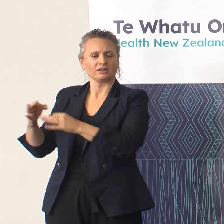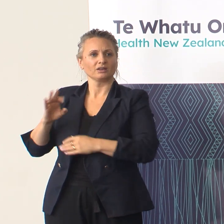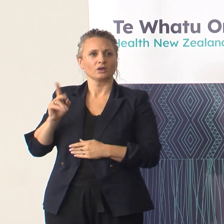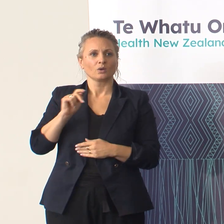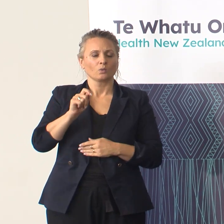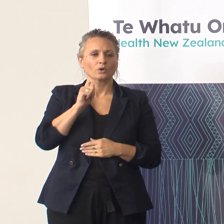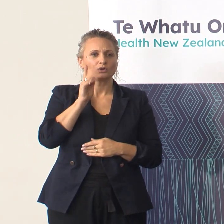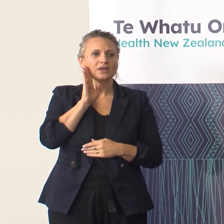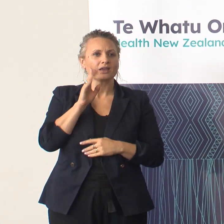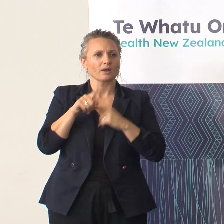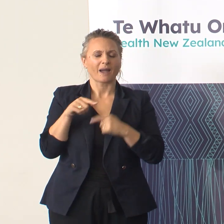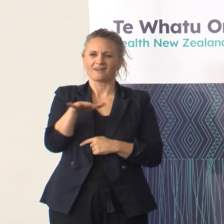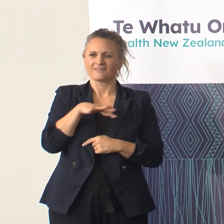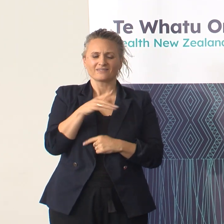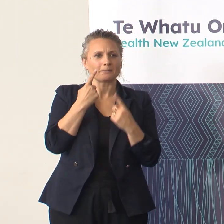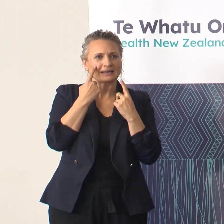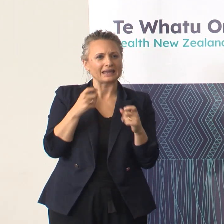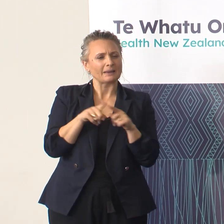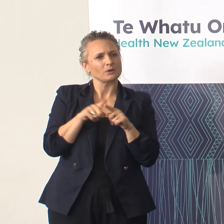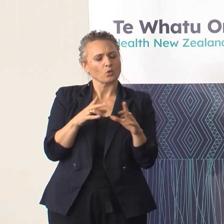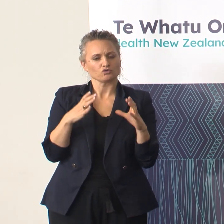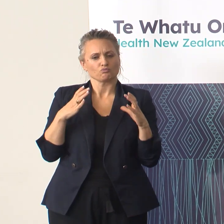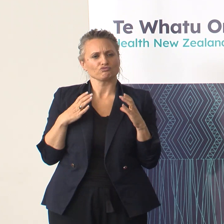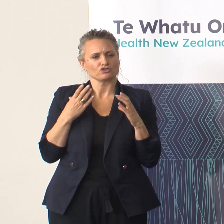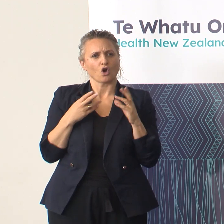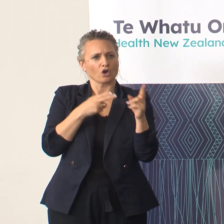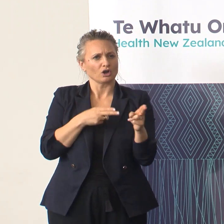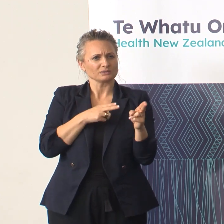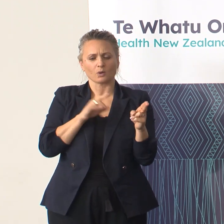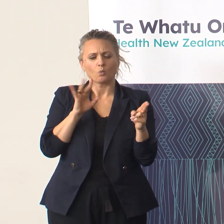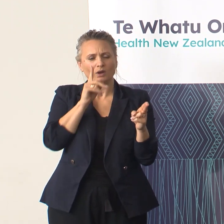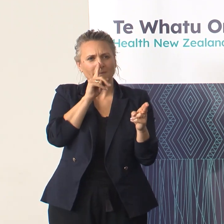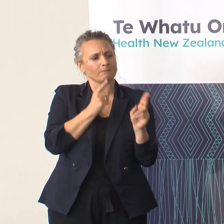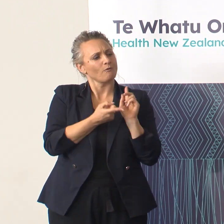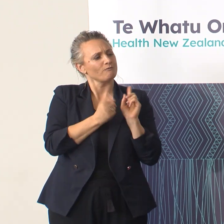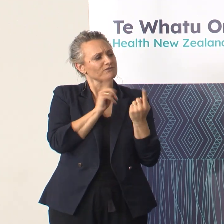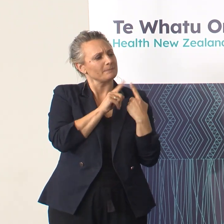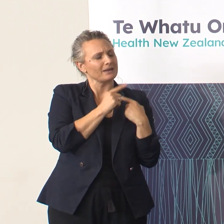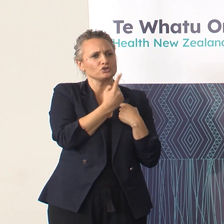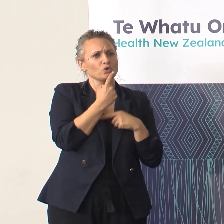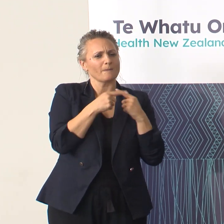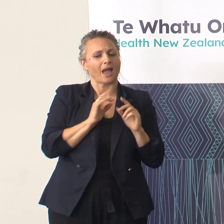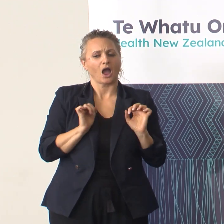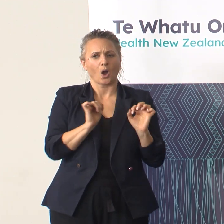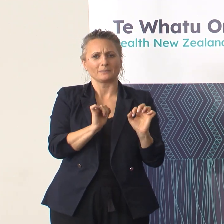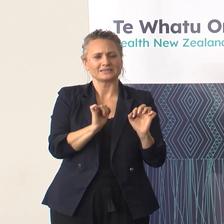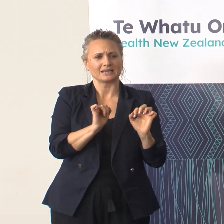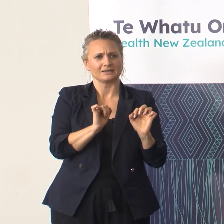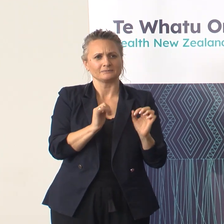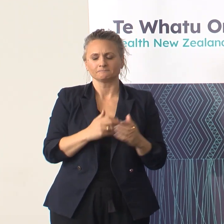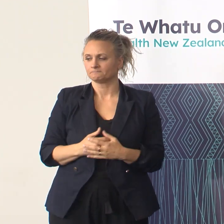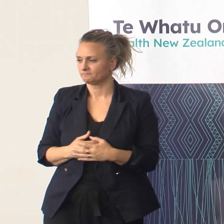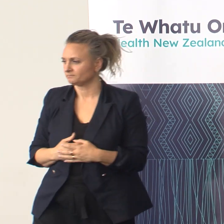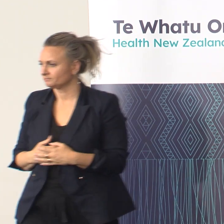just about planning care, but about the pressure on your hospitals? What are they telling you about how busy things are for them at the moment?